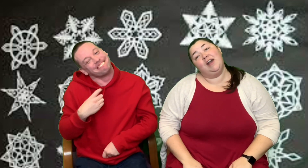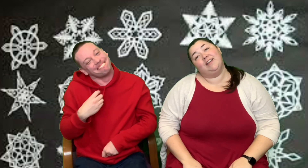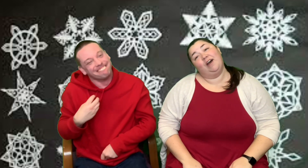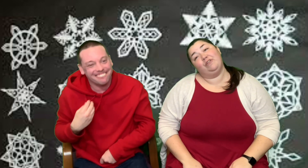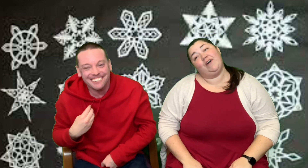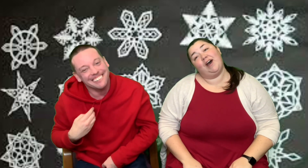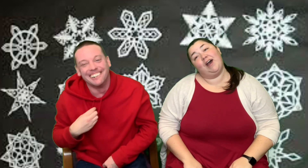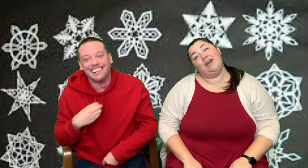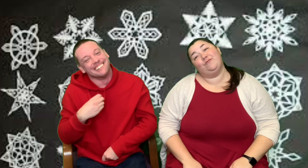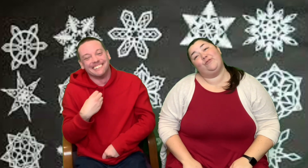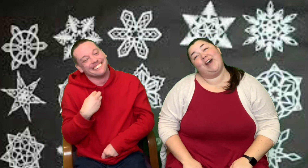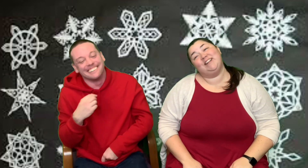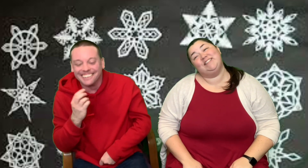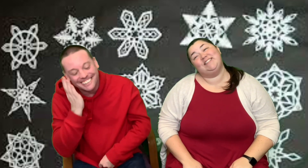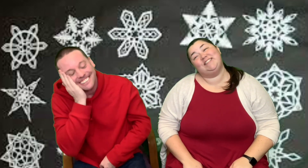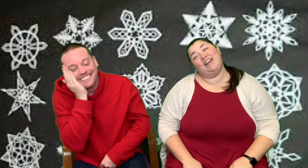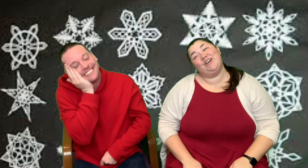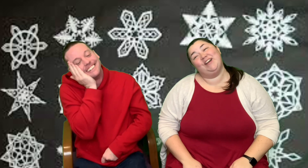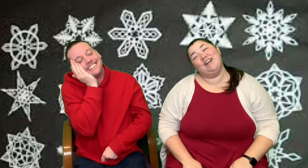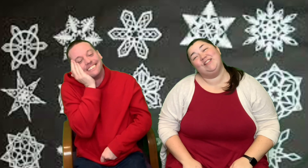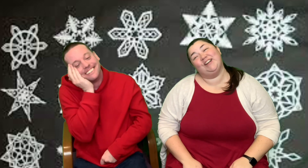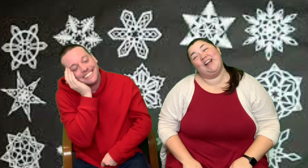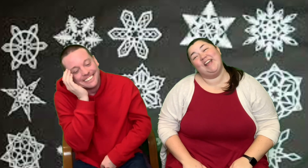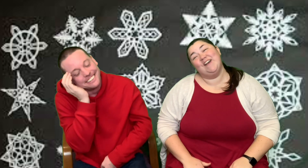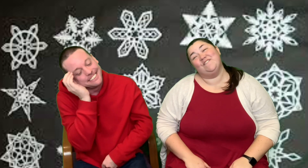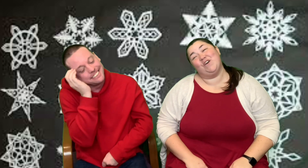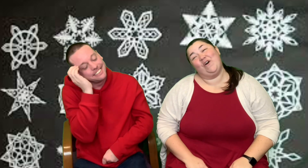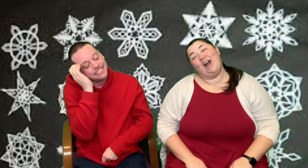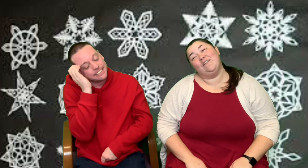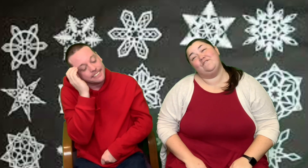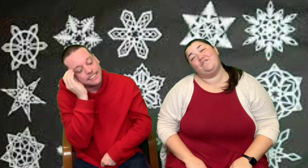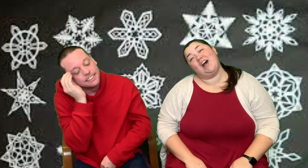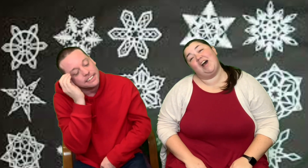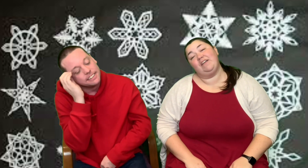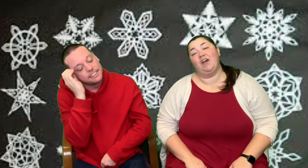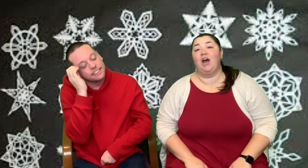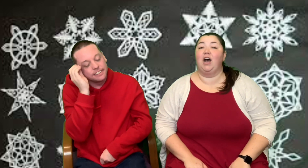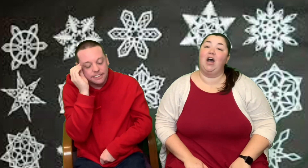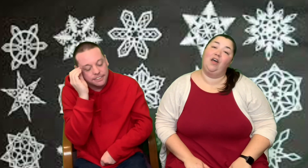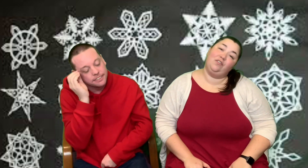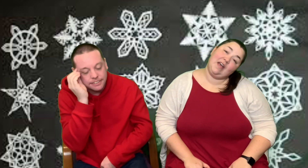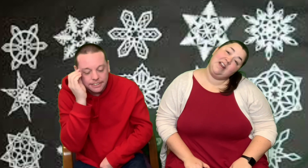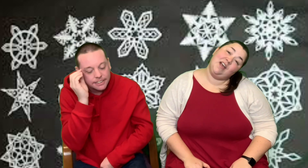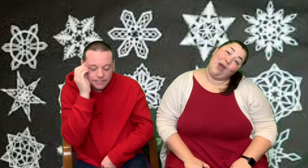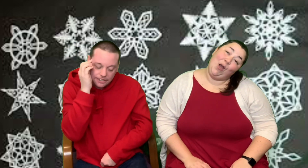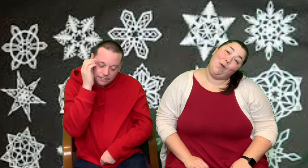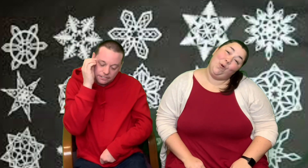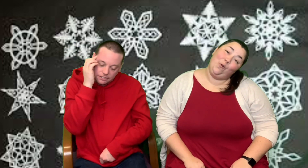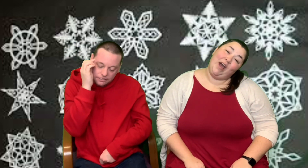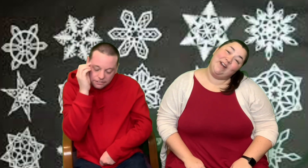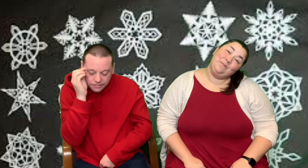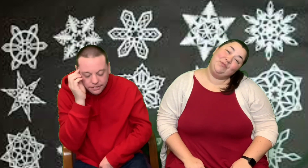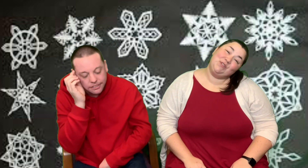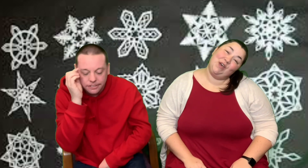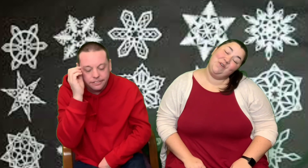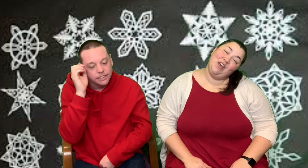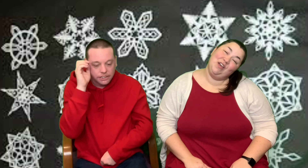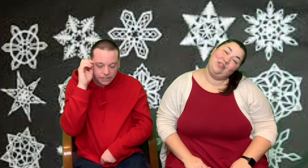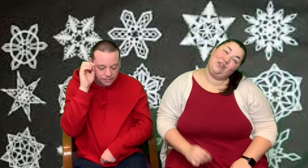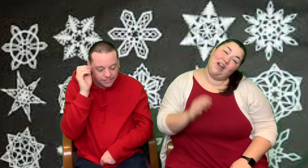Lean your ear to a shoulder. Count to five. One, two, three, four, five. Other side. One,